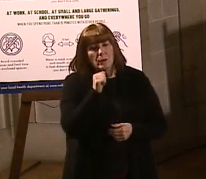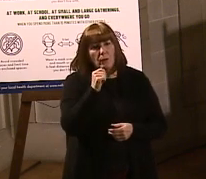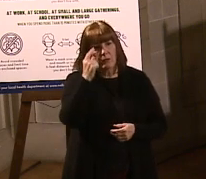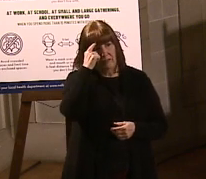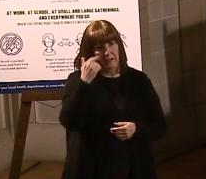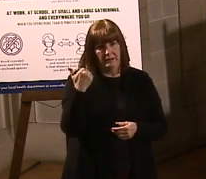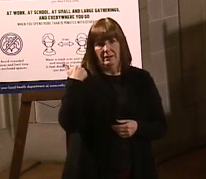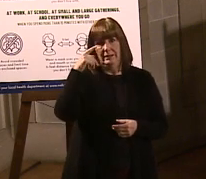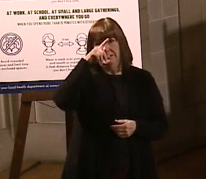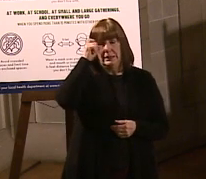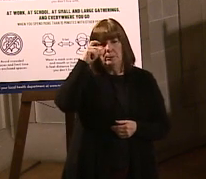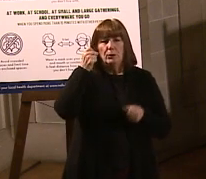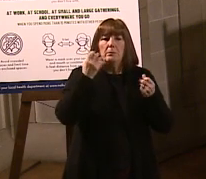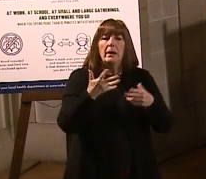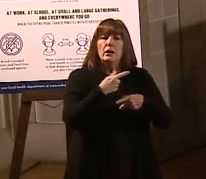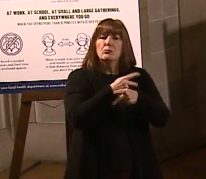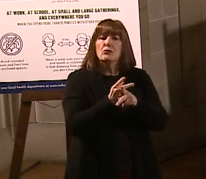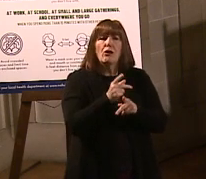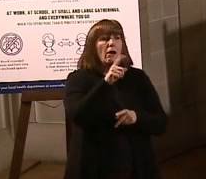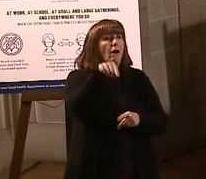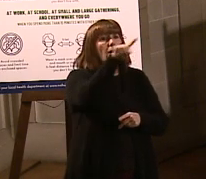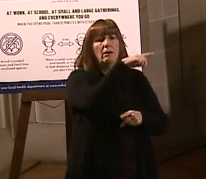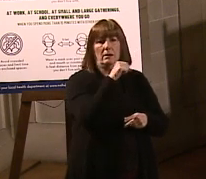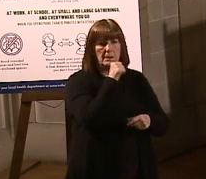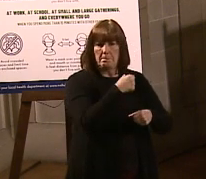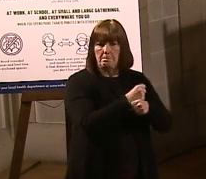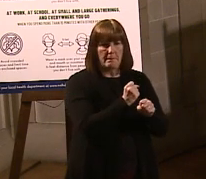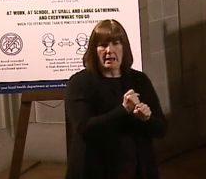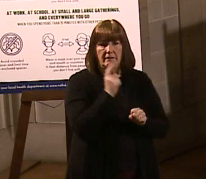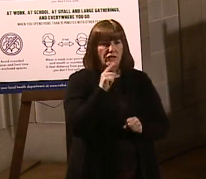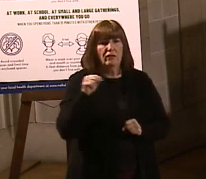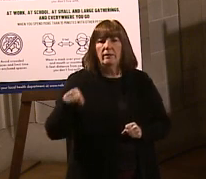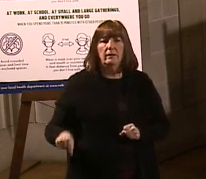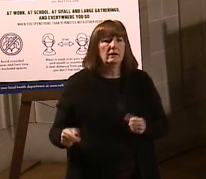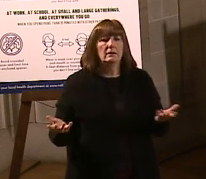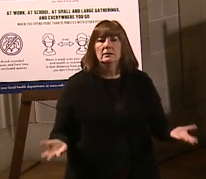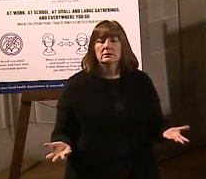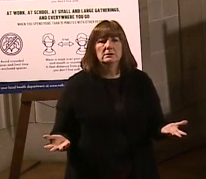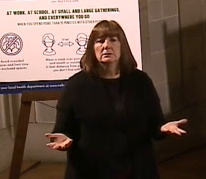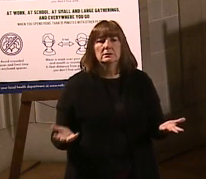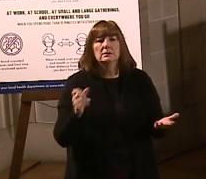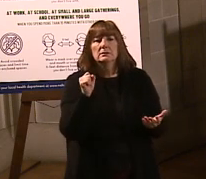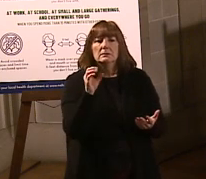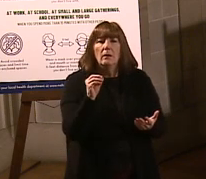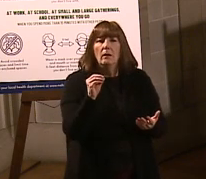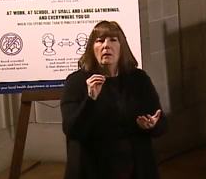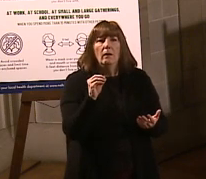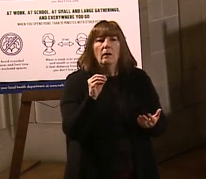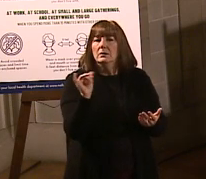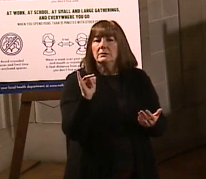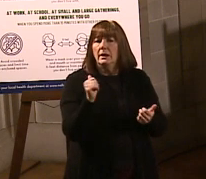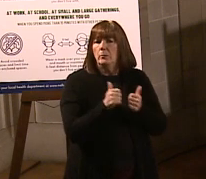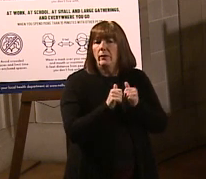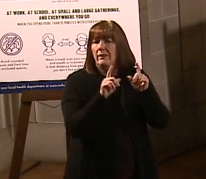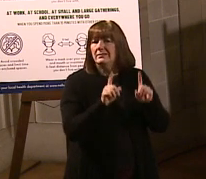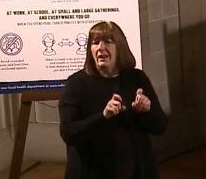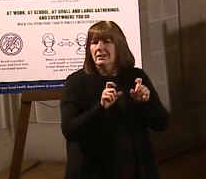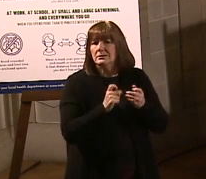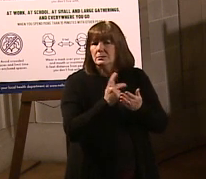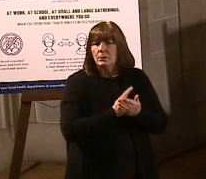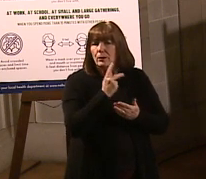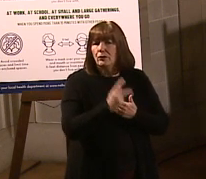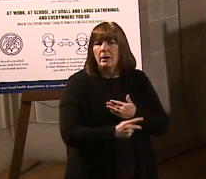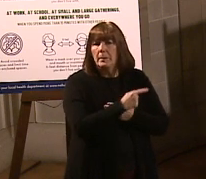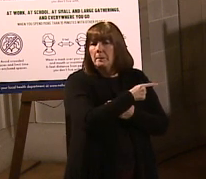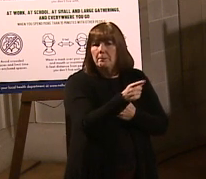summer because a lot of these products were not made for this, right? So it's the same thing kind of with the testing programs. Those